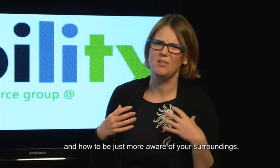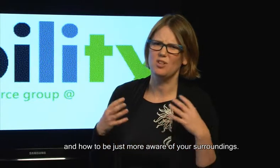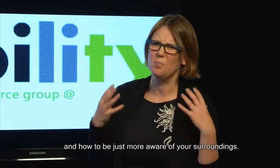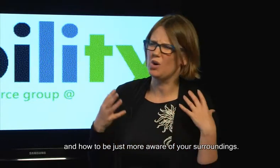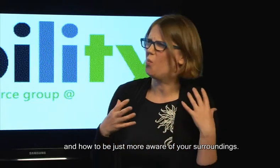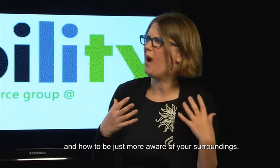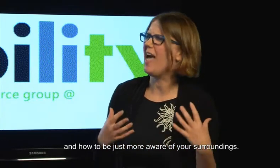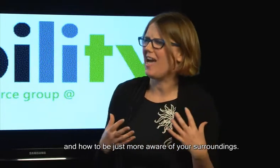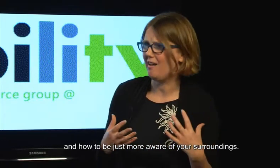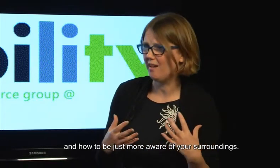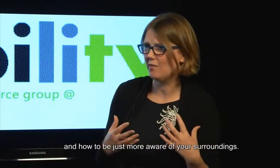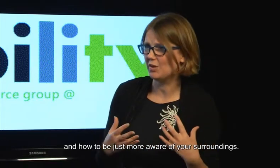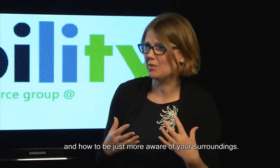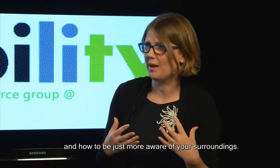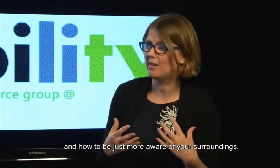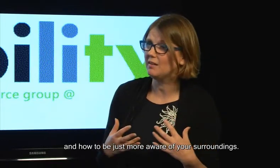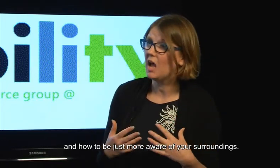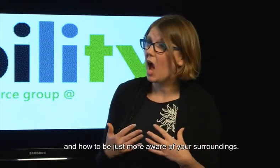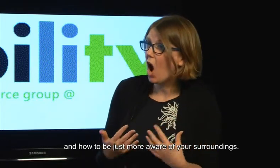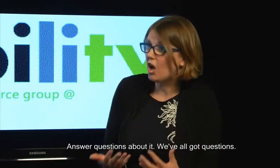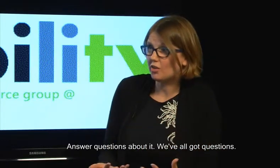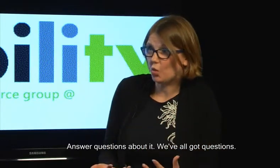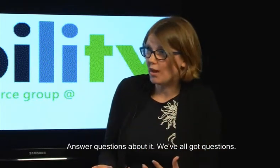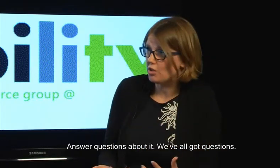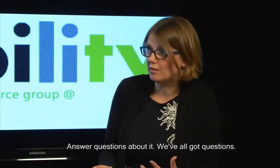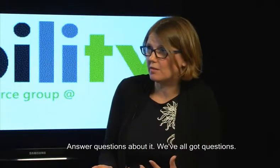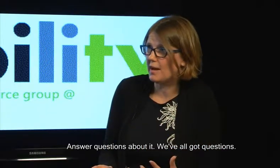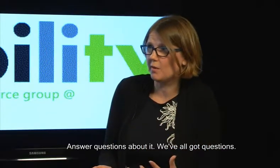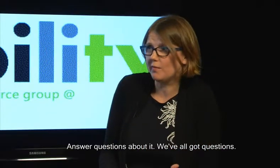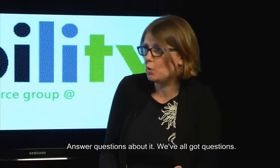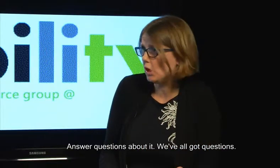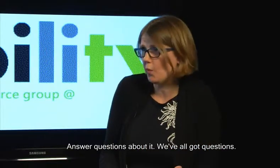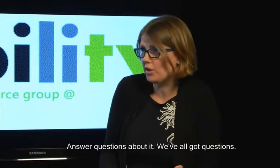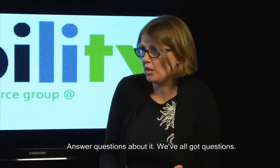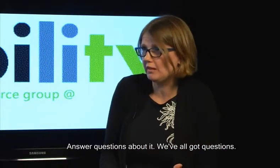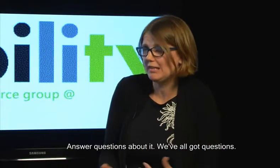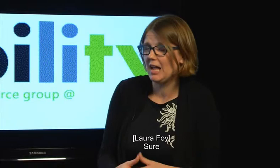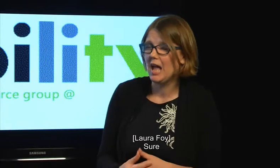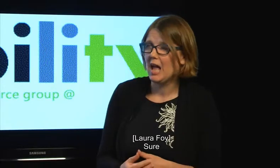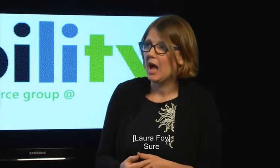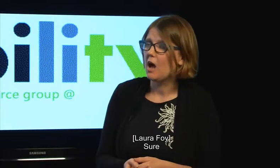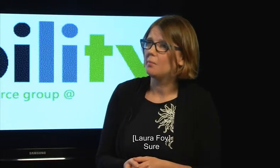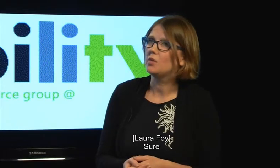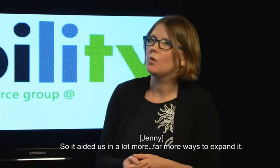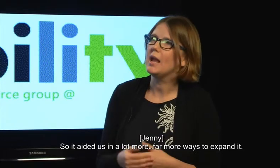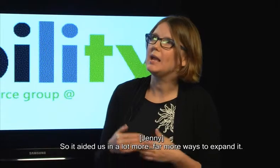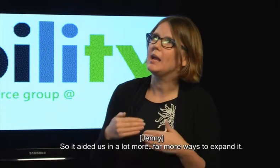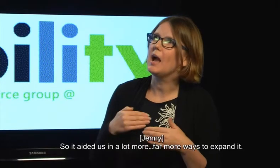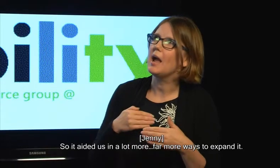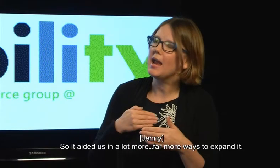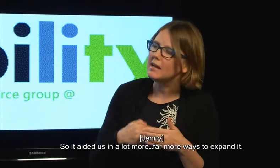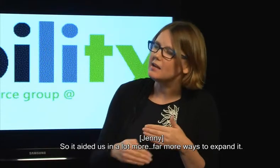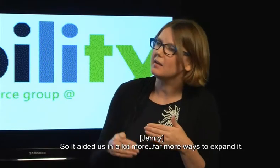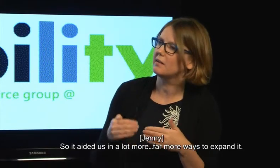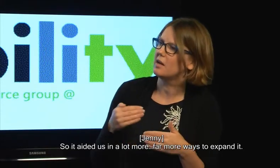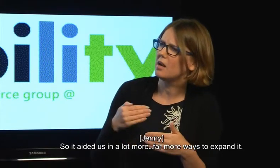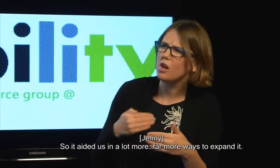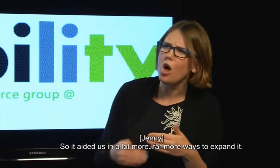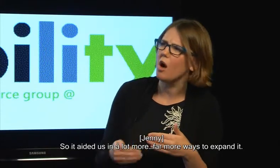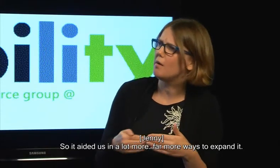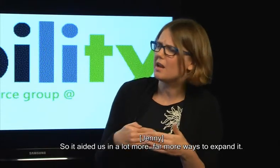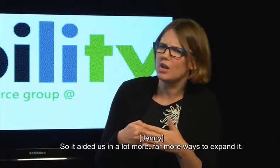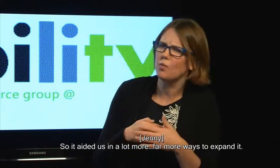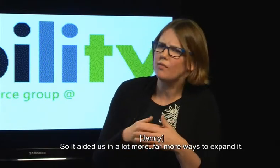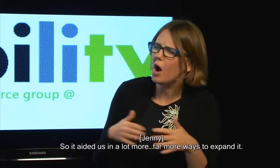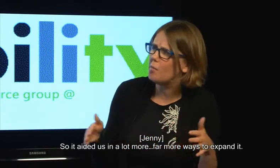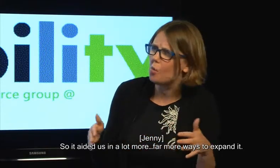be just more aware of your surroundings answer questions about it we've all got questions sure so it aided us in a